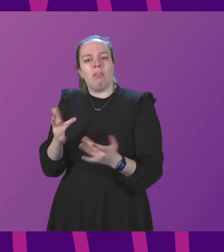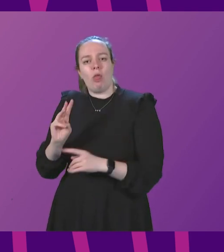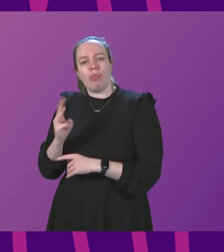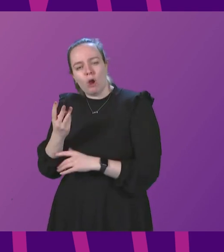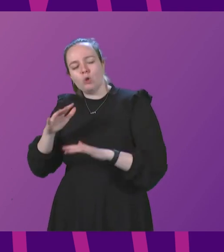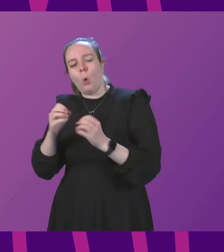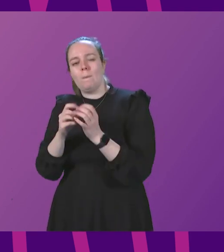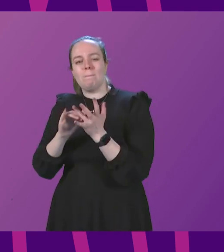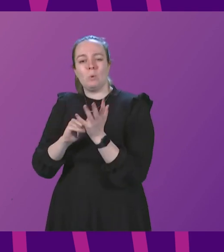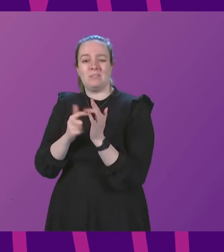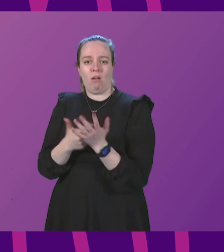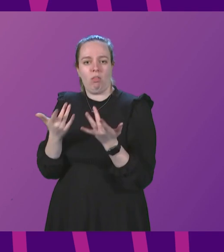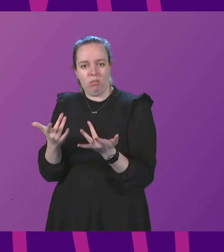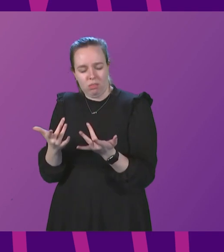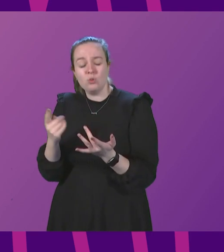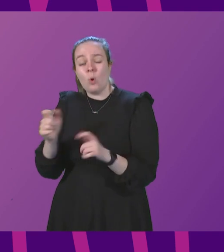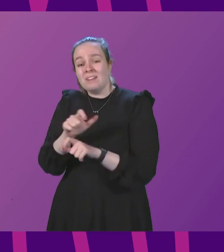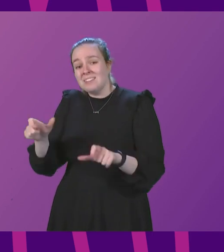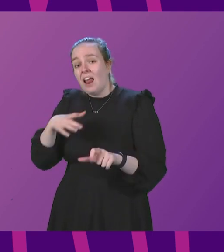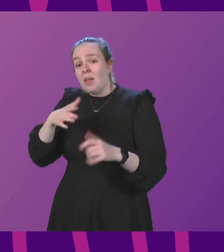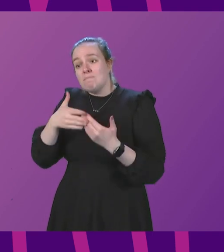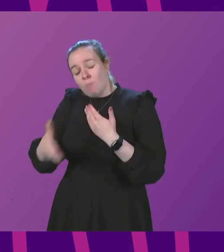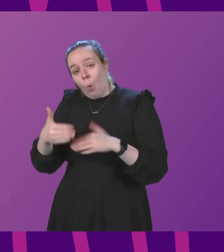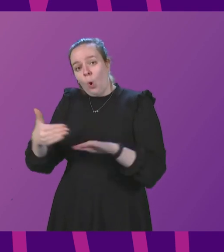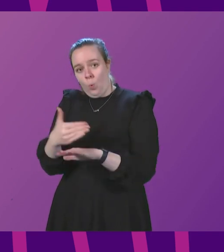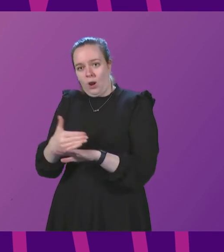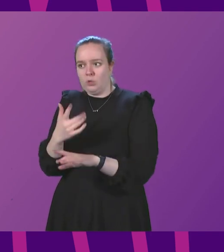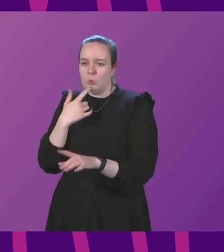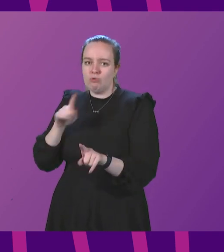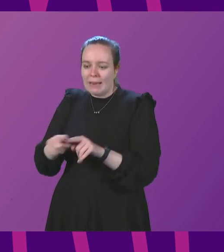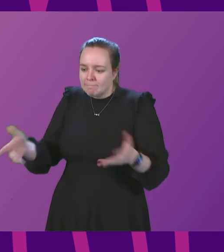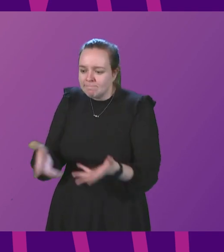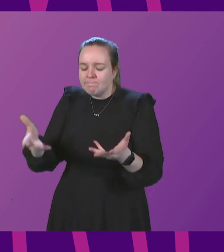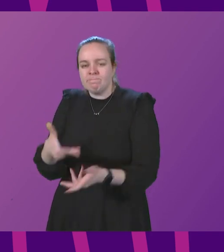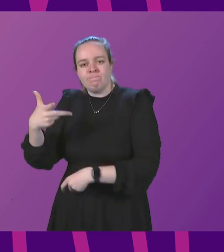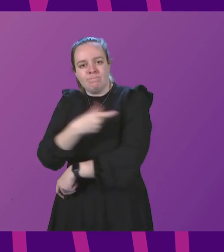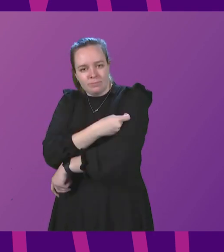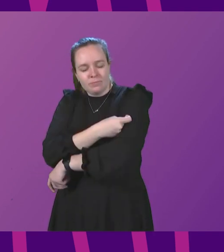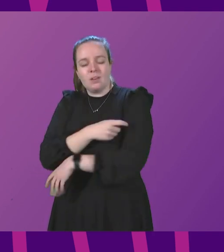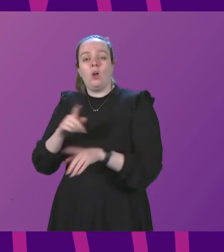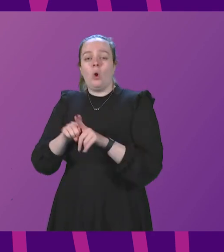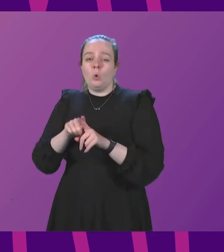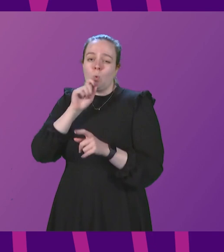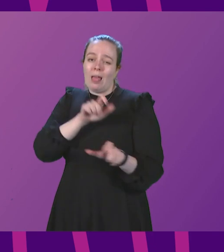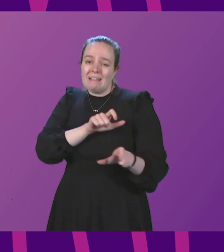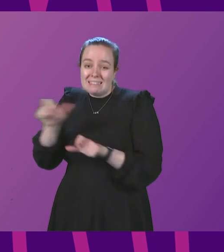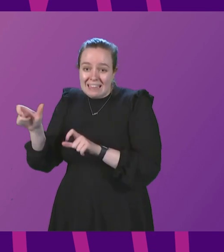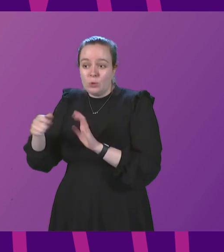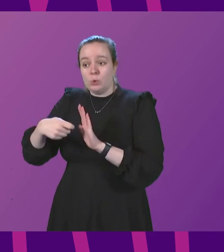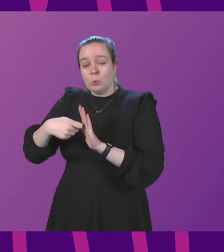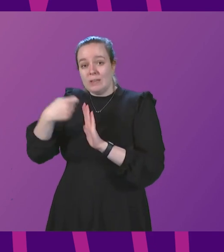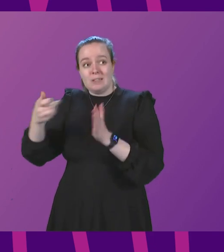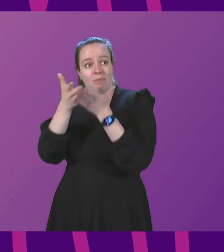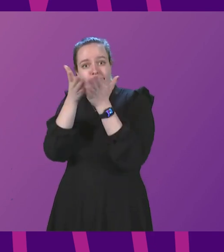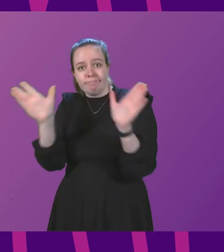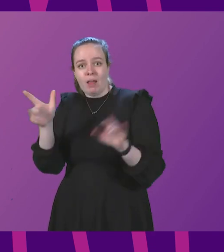third or booster dose. So there is more still to do to maximise uptake. We will also continue to extend the scope